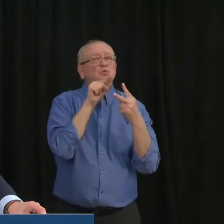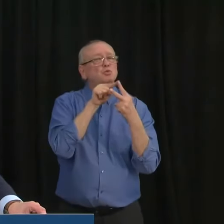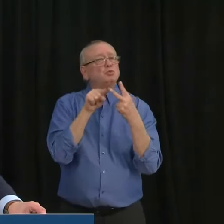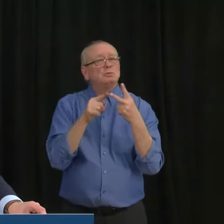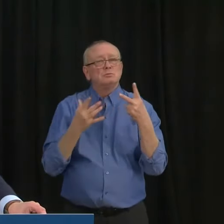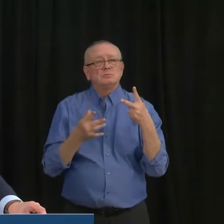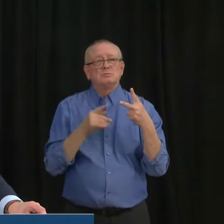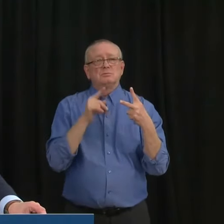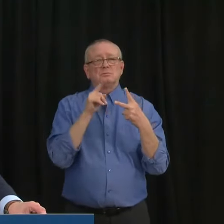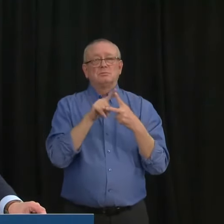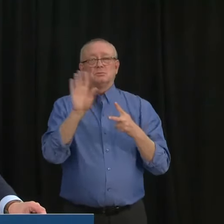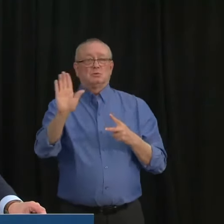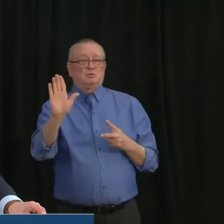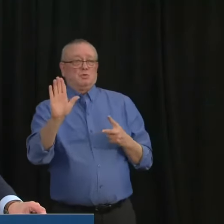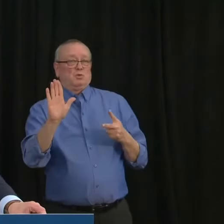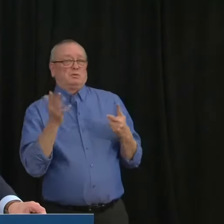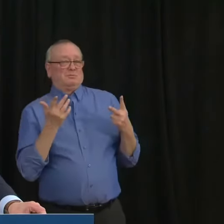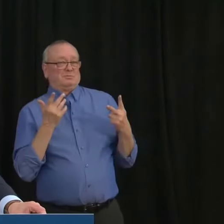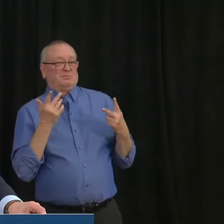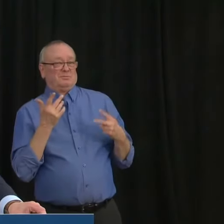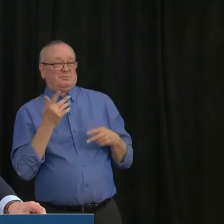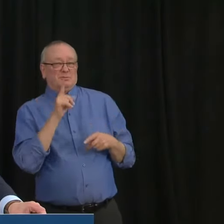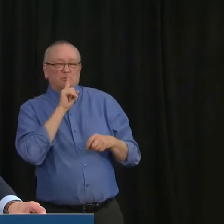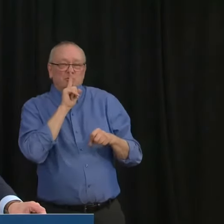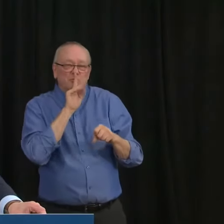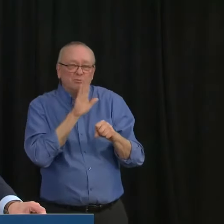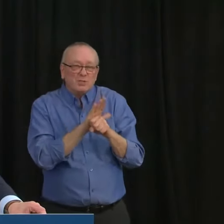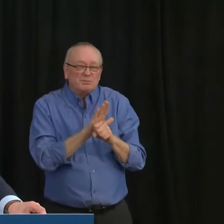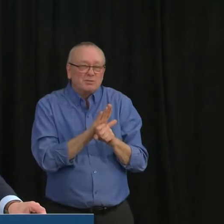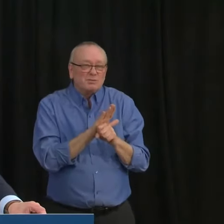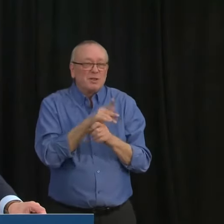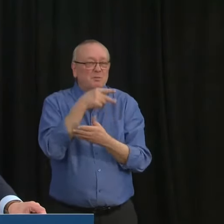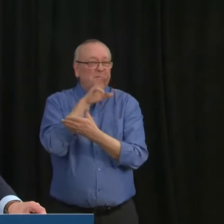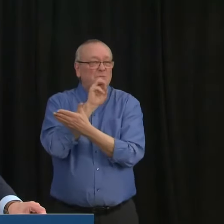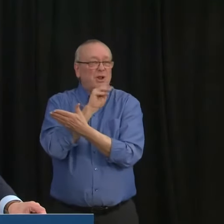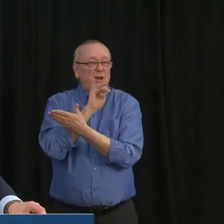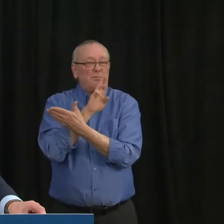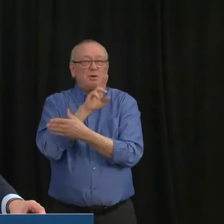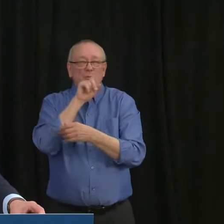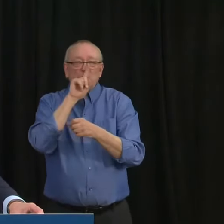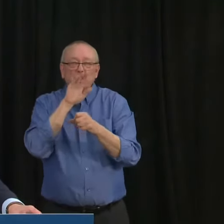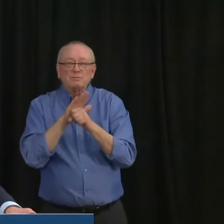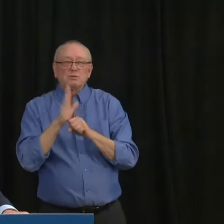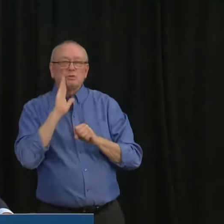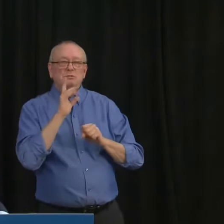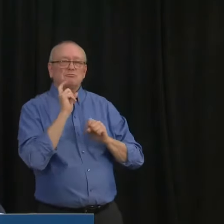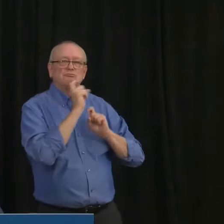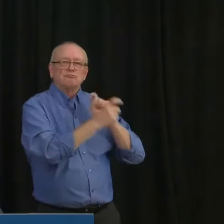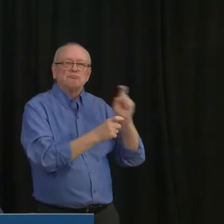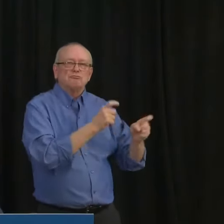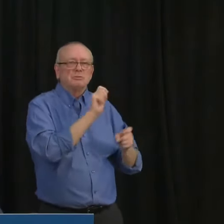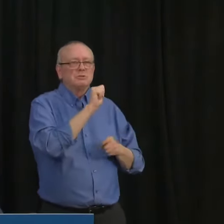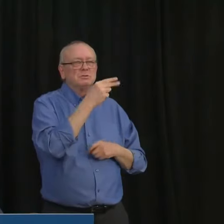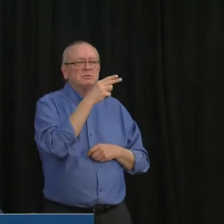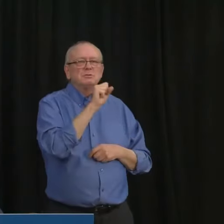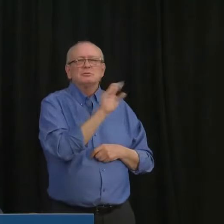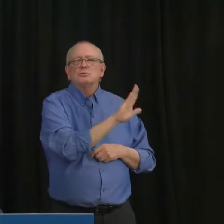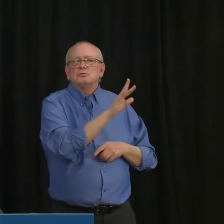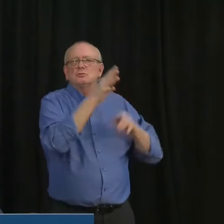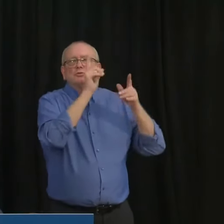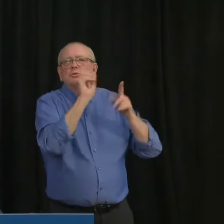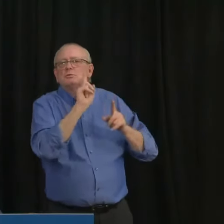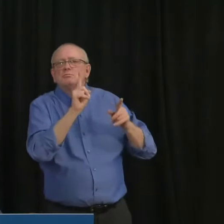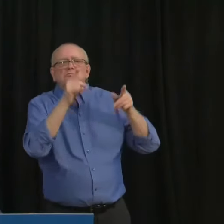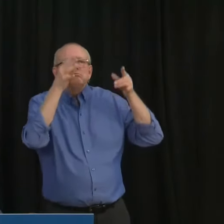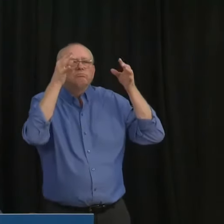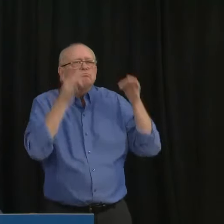commitment and the Premier's commitment that AHS will have all the resources that they need to respond to the pandemic. And second it